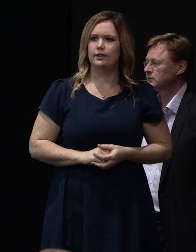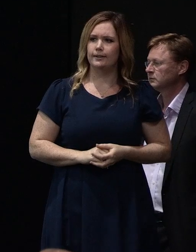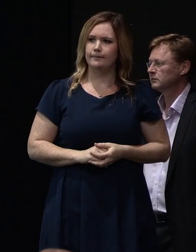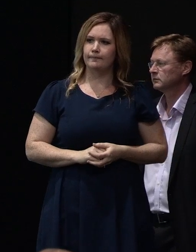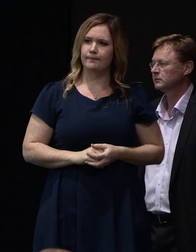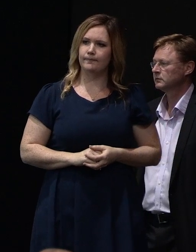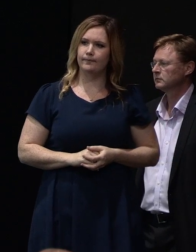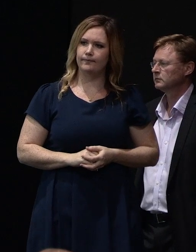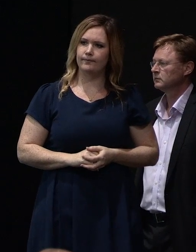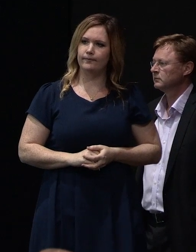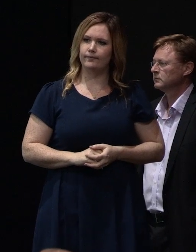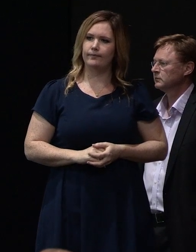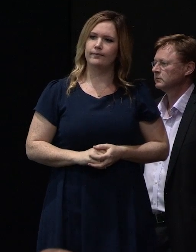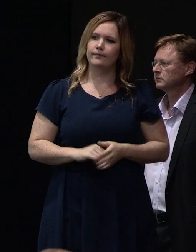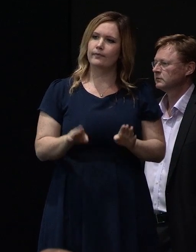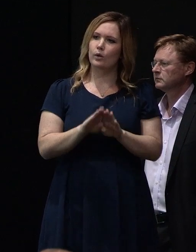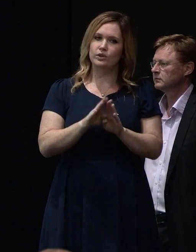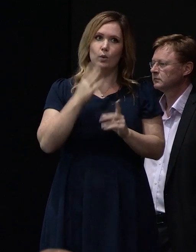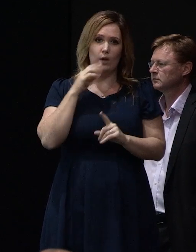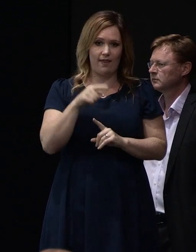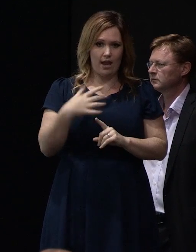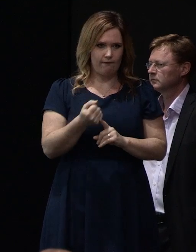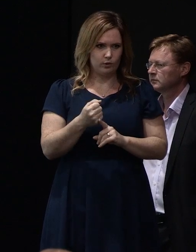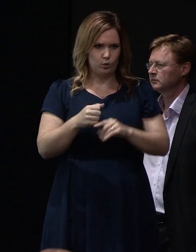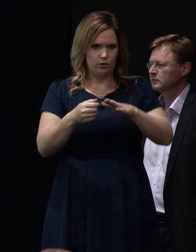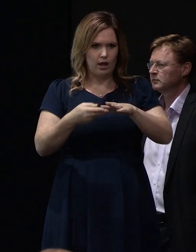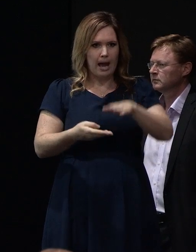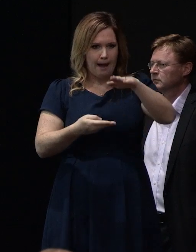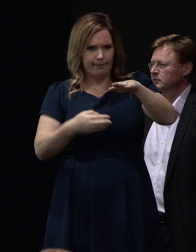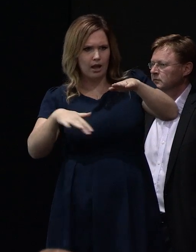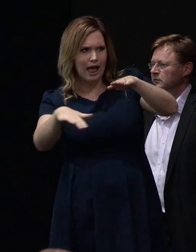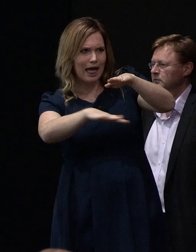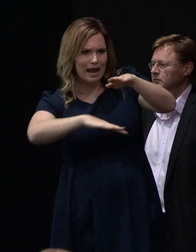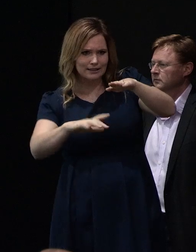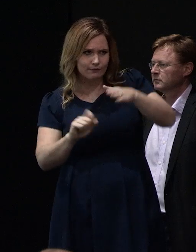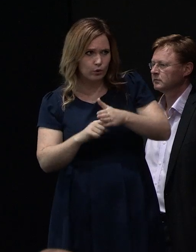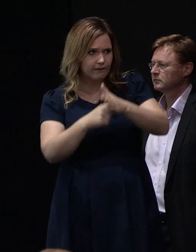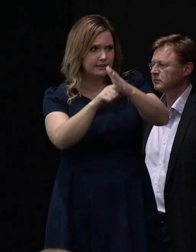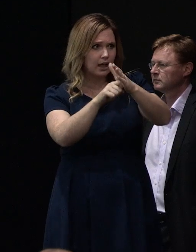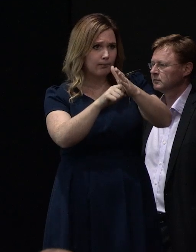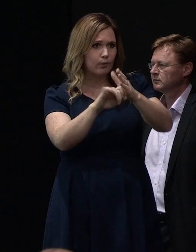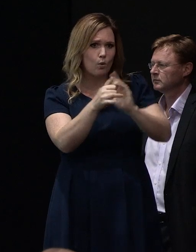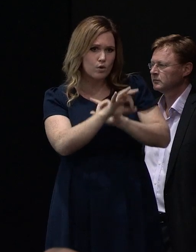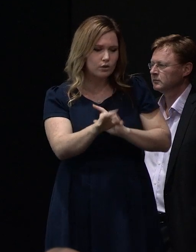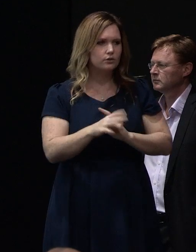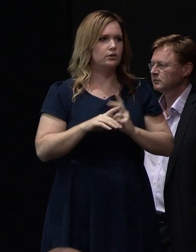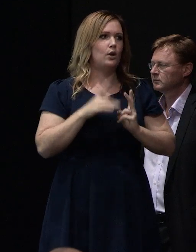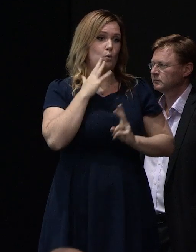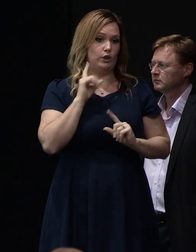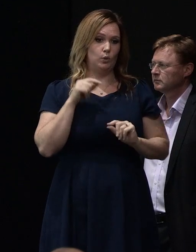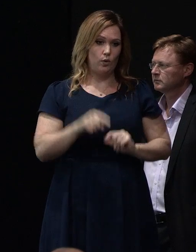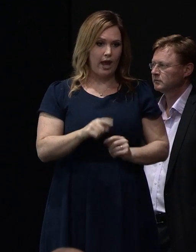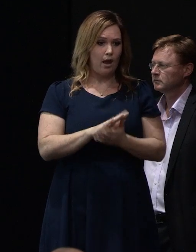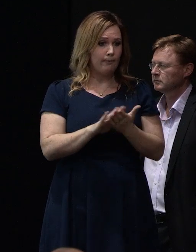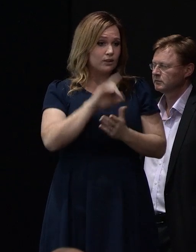Also, while you're there, do you have to do anything to the land? When do you do this? Will you cause other